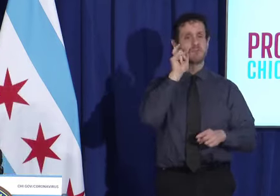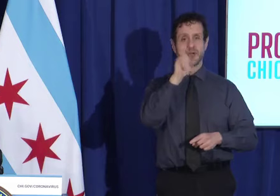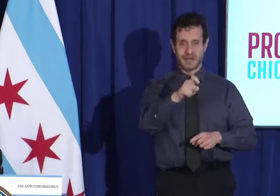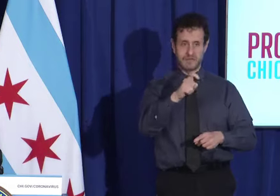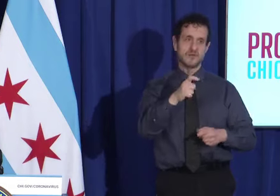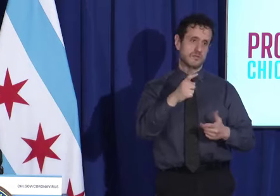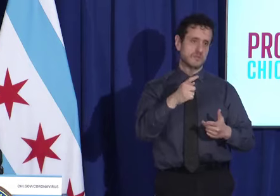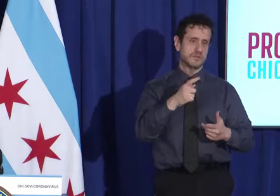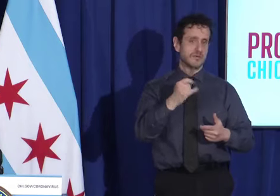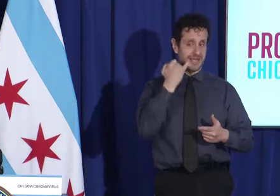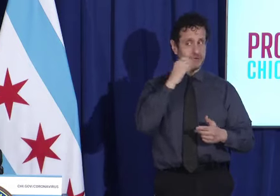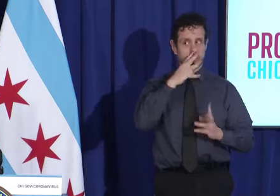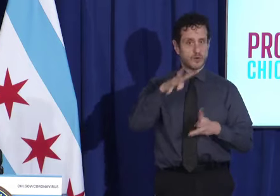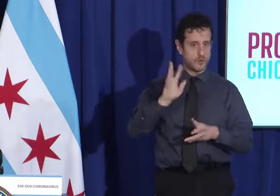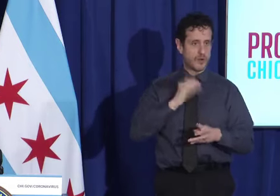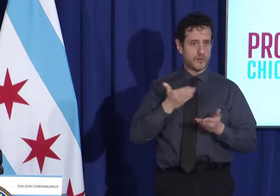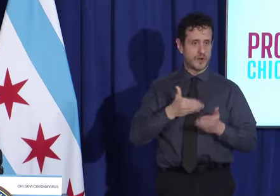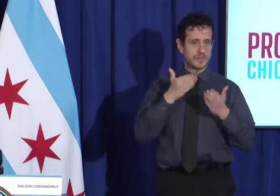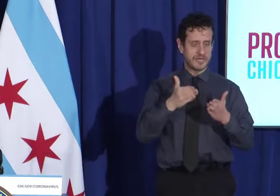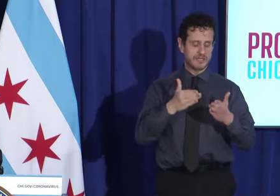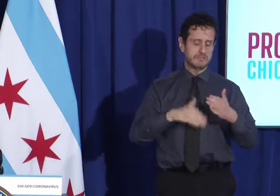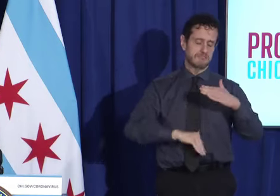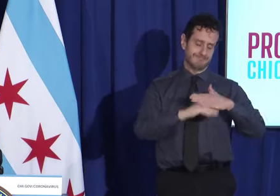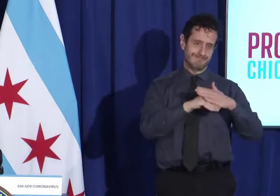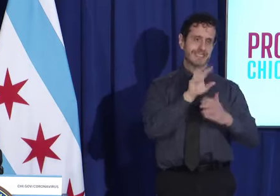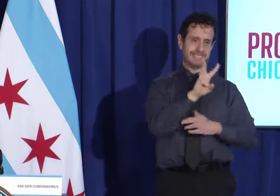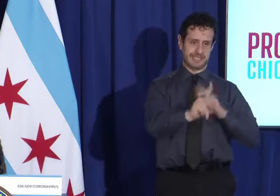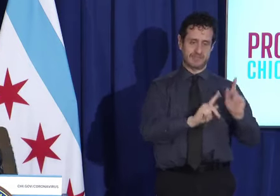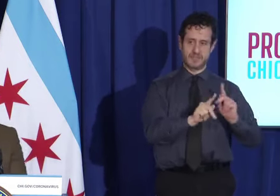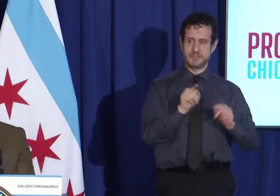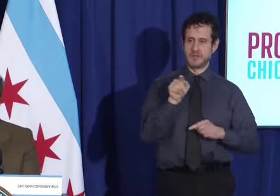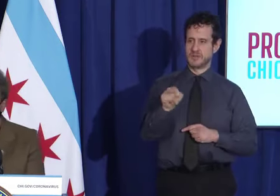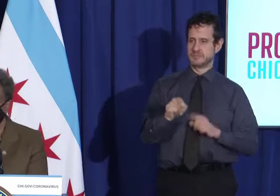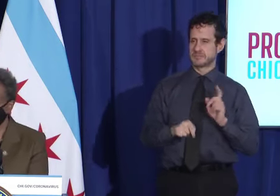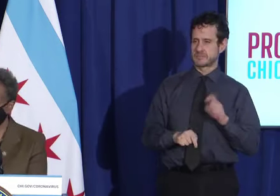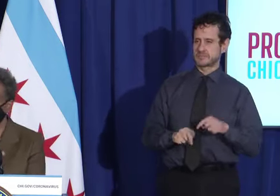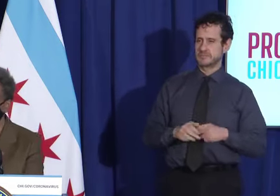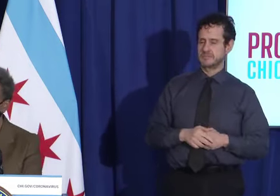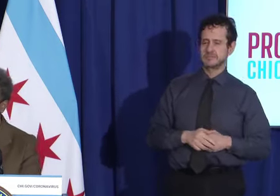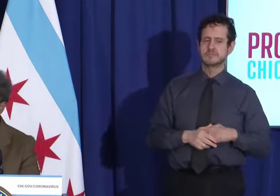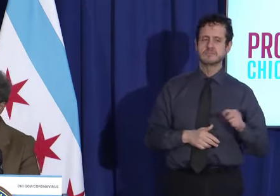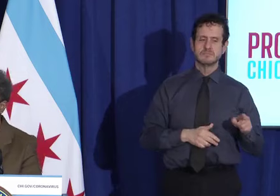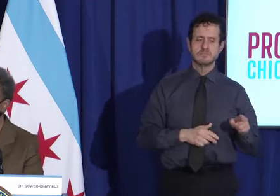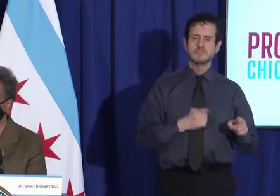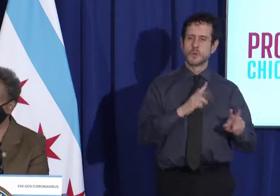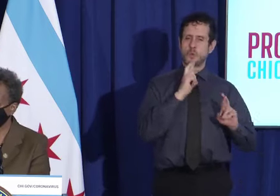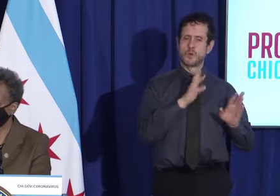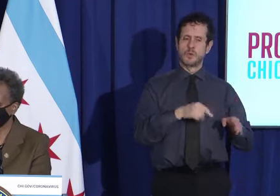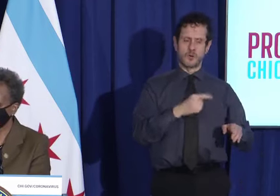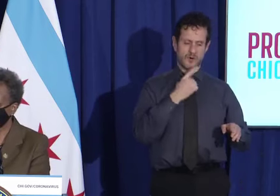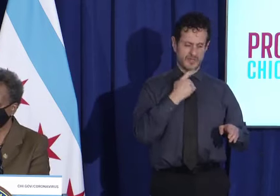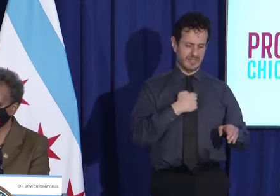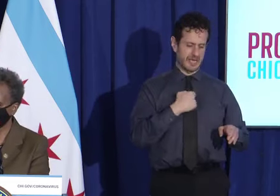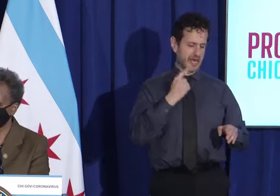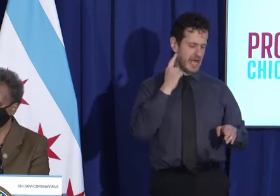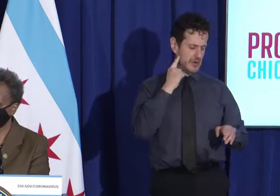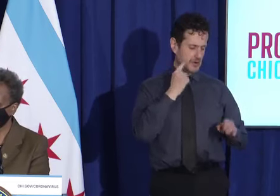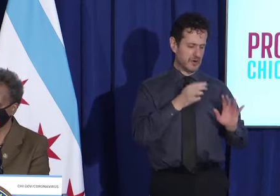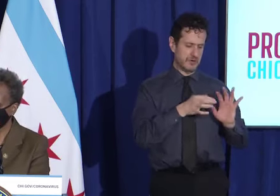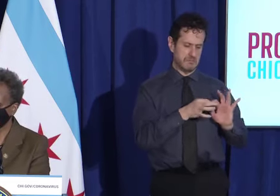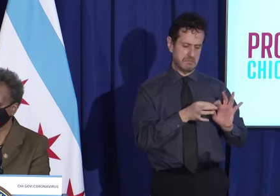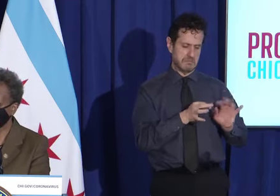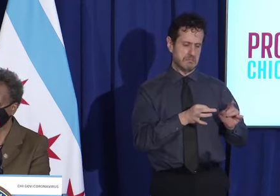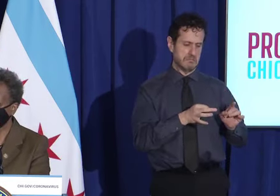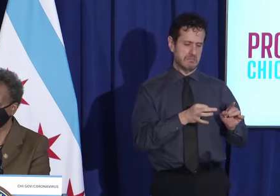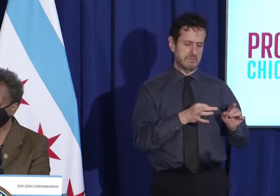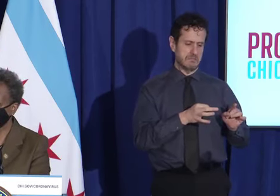Becky Beebe says that she got a few tweets and notes from colleagues that they are basically completely booked up. She's talking